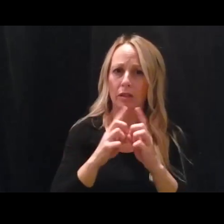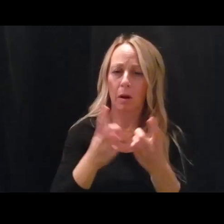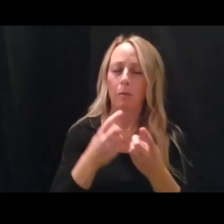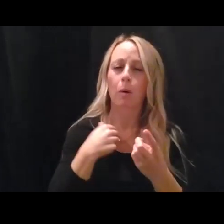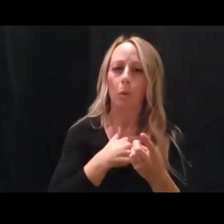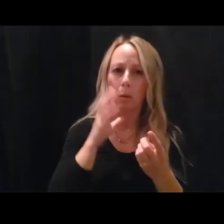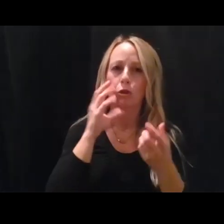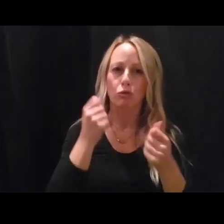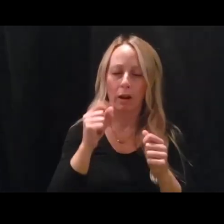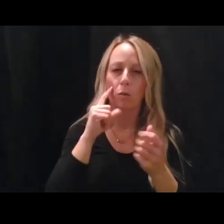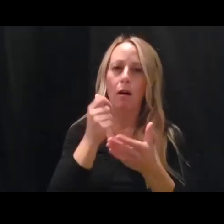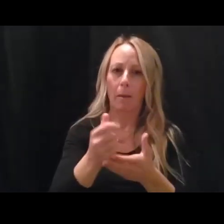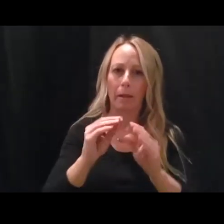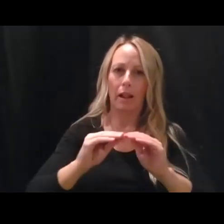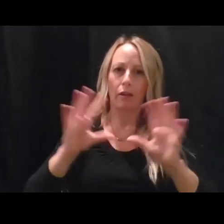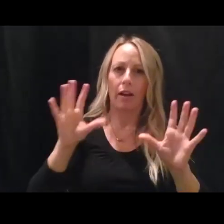that you're having.